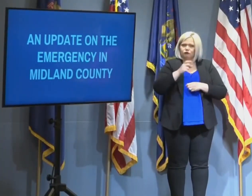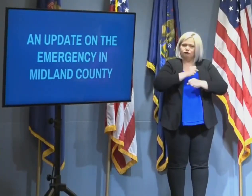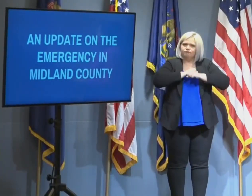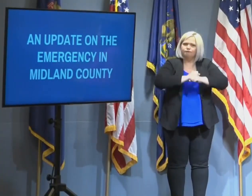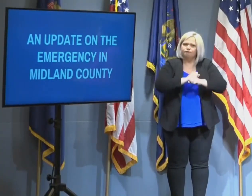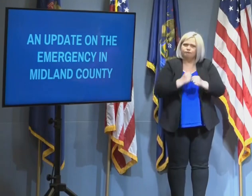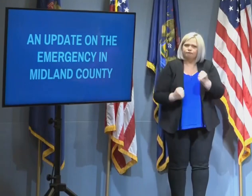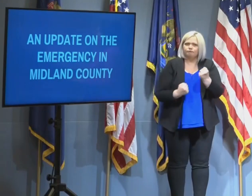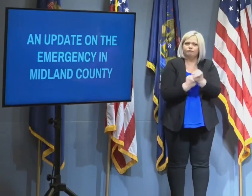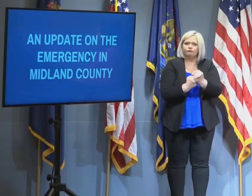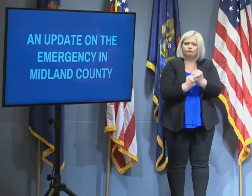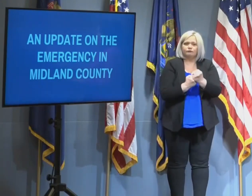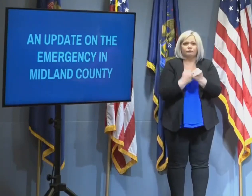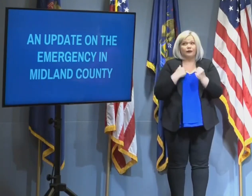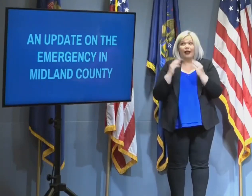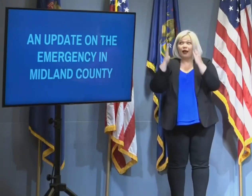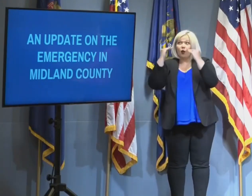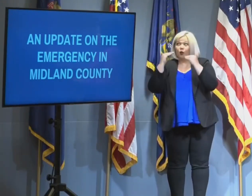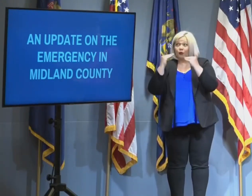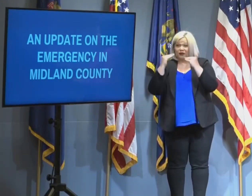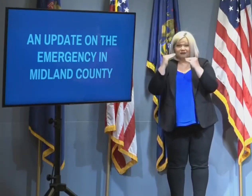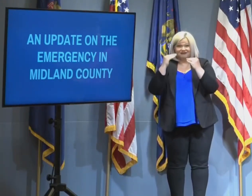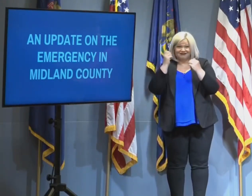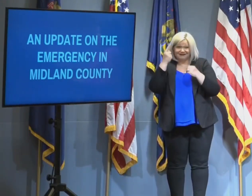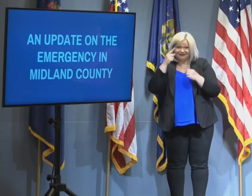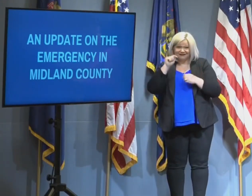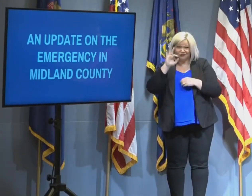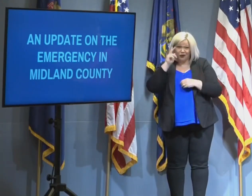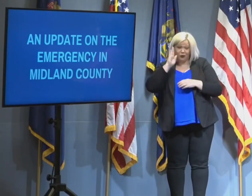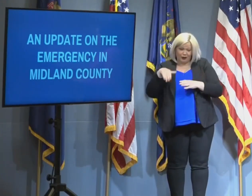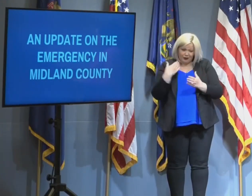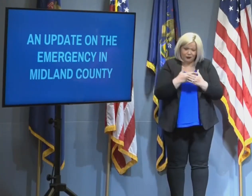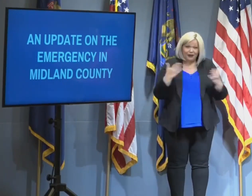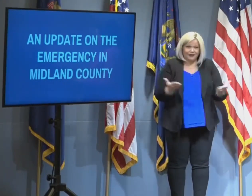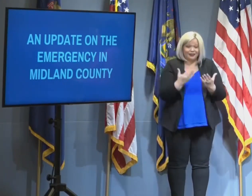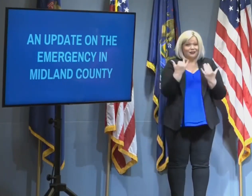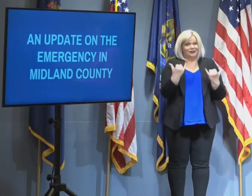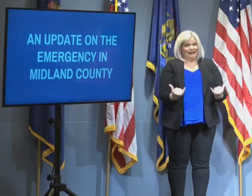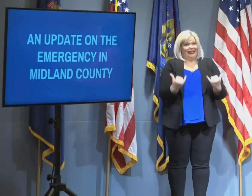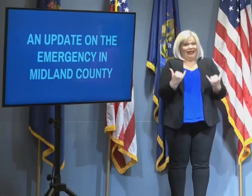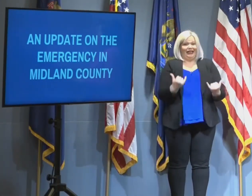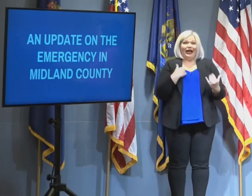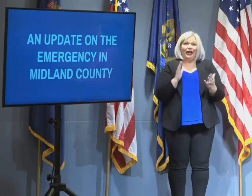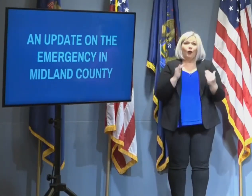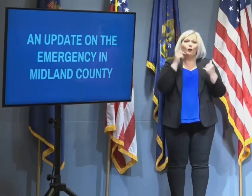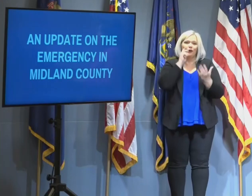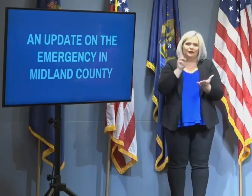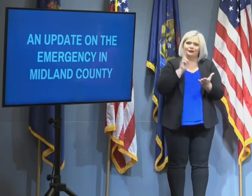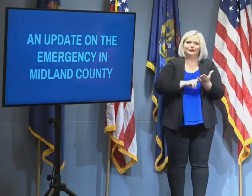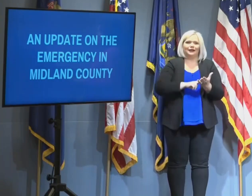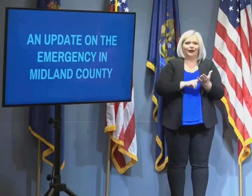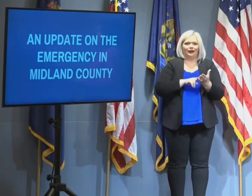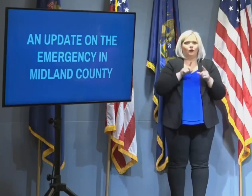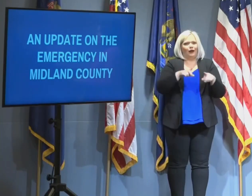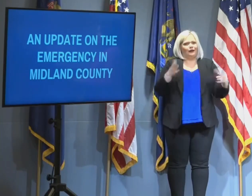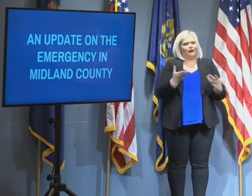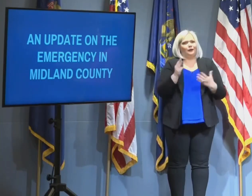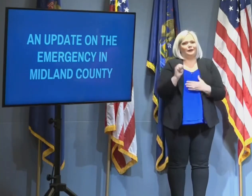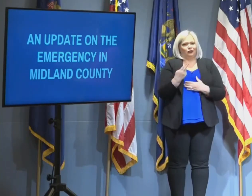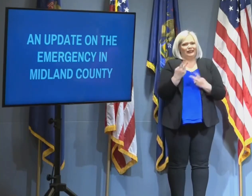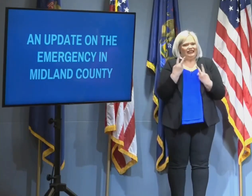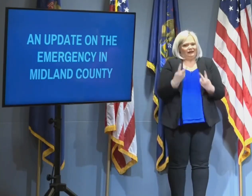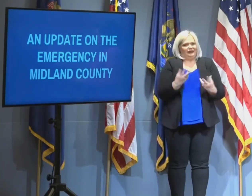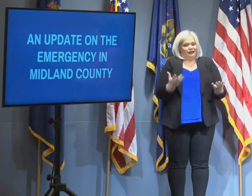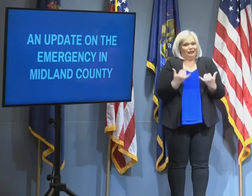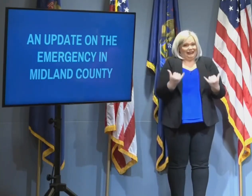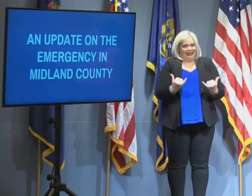I'm hopeful that as he is coming to our state today, I think it would be great if he signed that emergency declaration while he's here in Michigan today, and that is